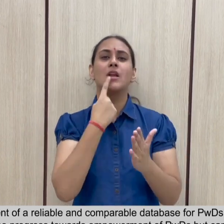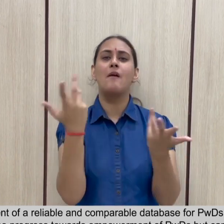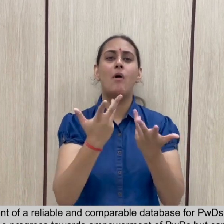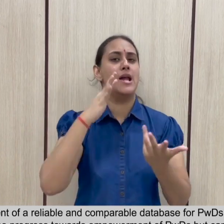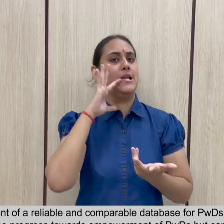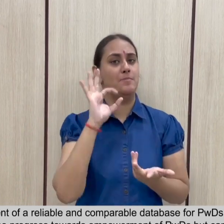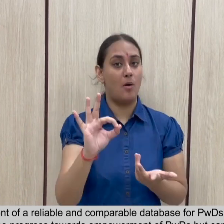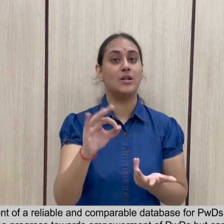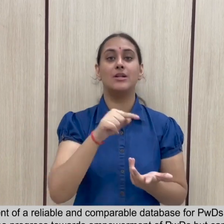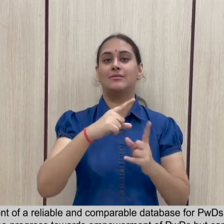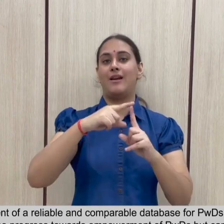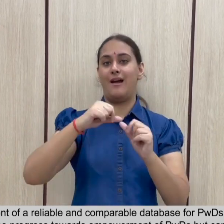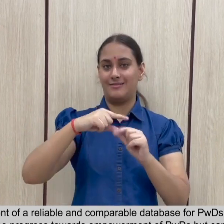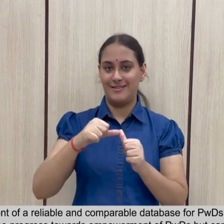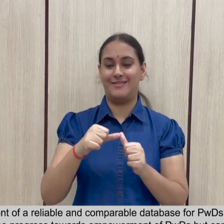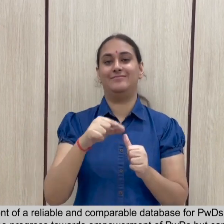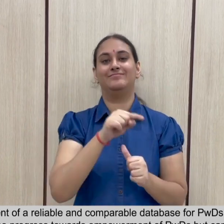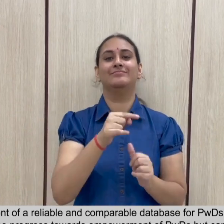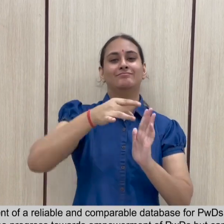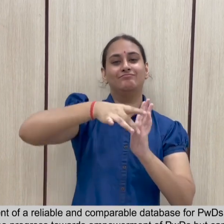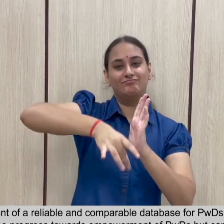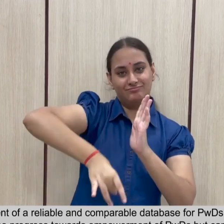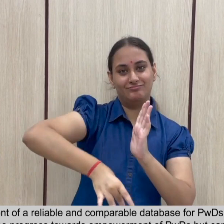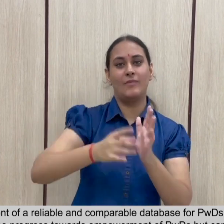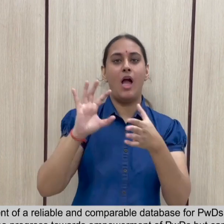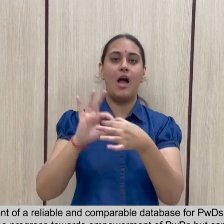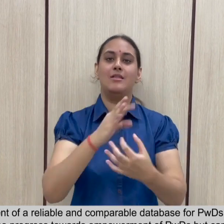a reliable and comparable database for PWDs.